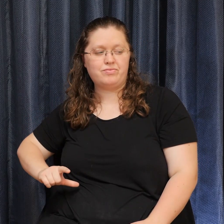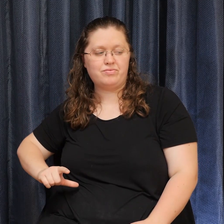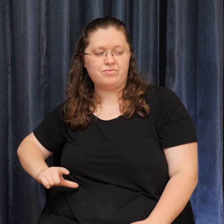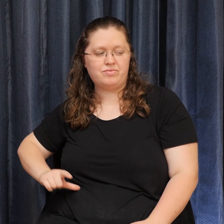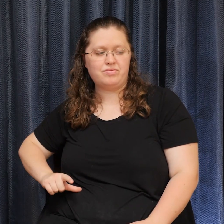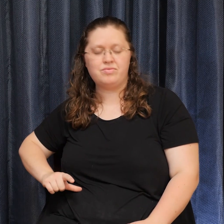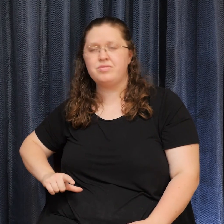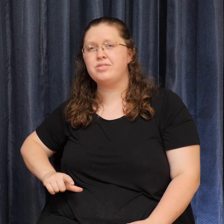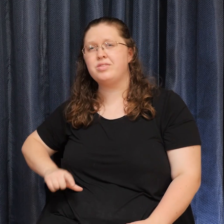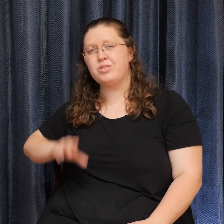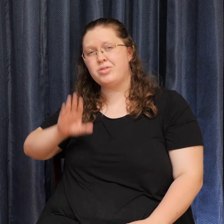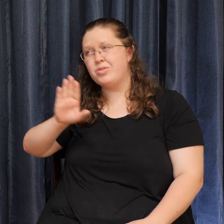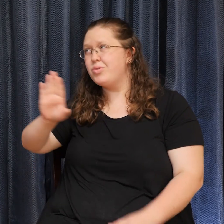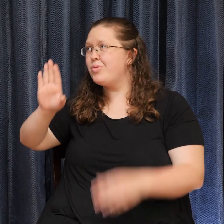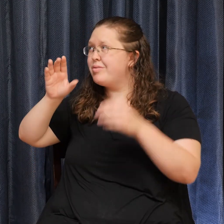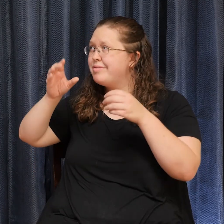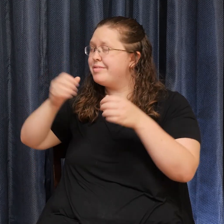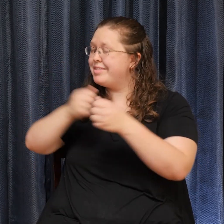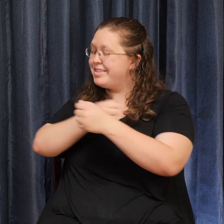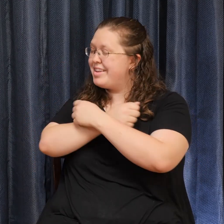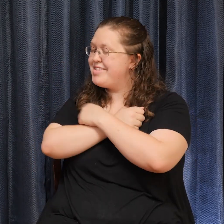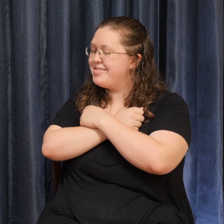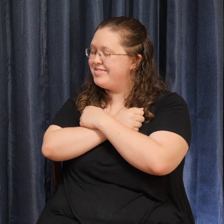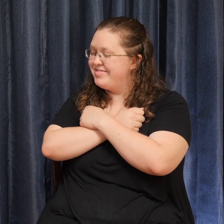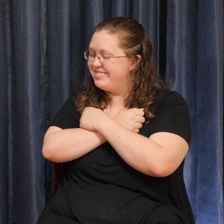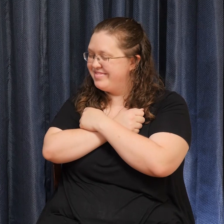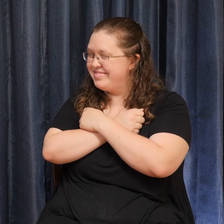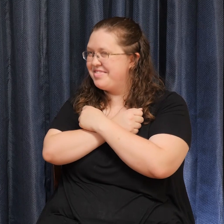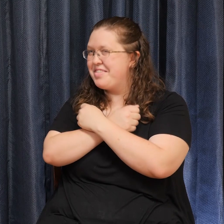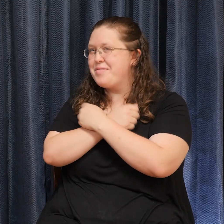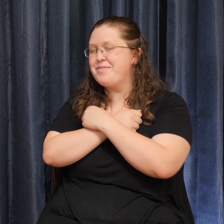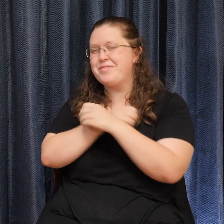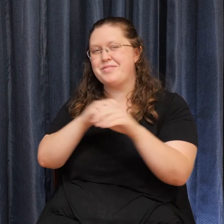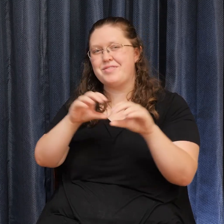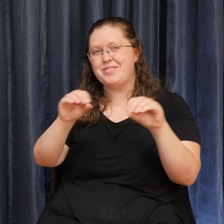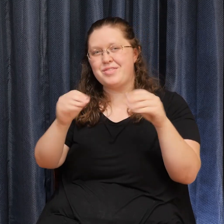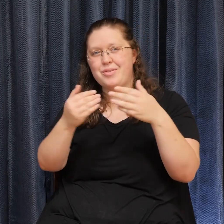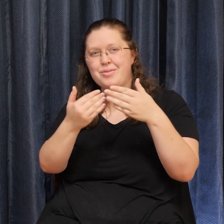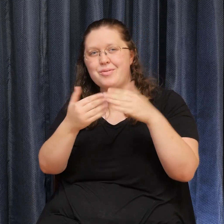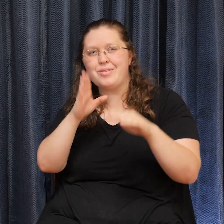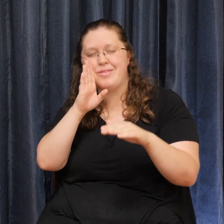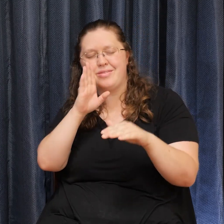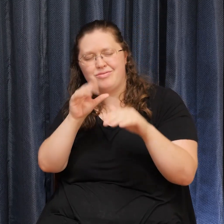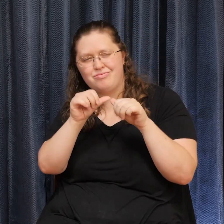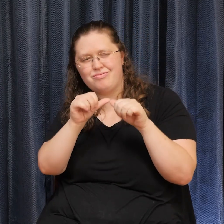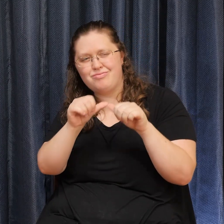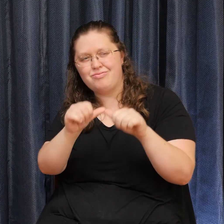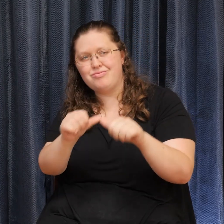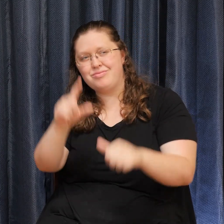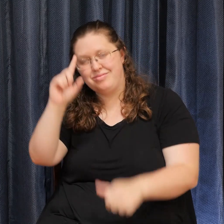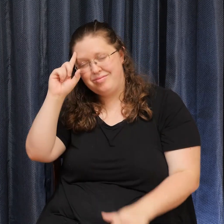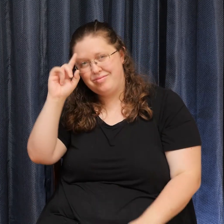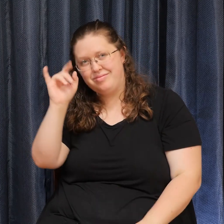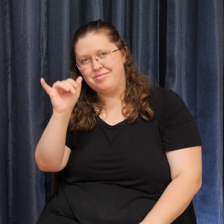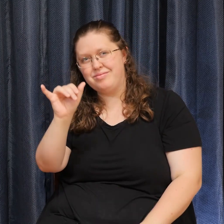let your love Love with no end come